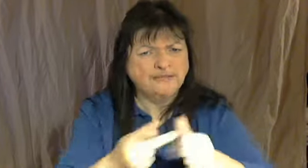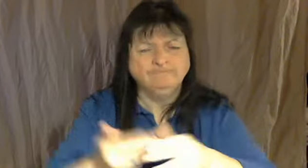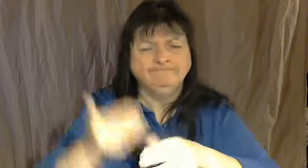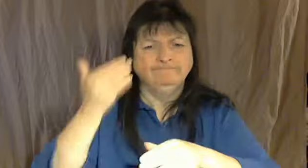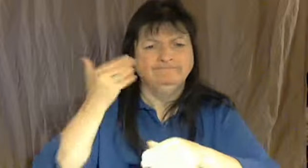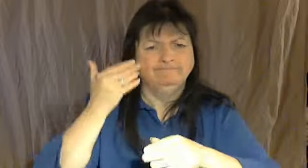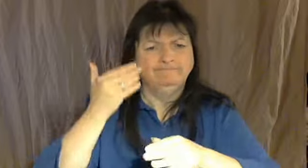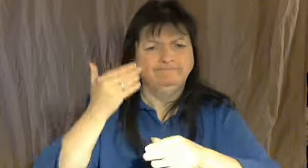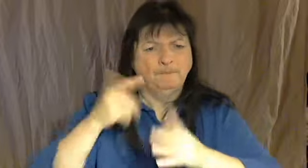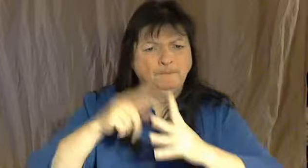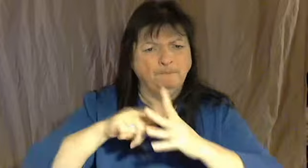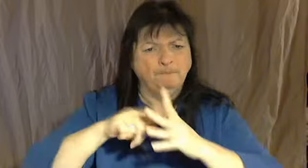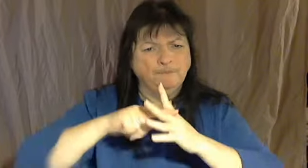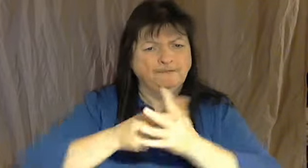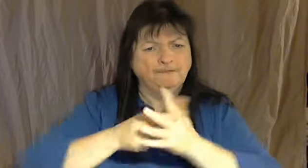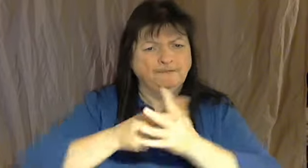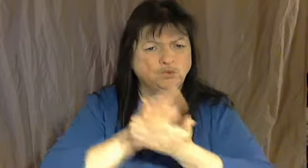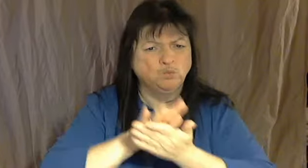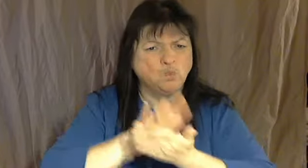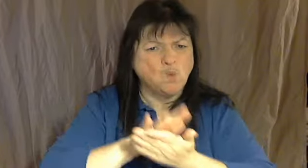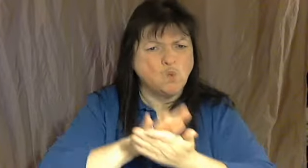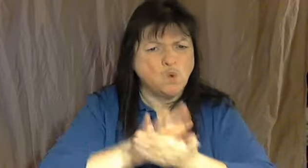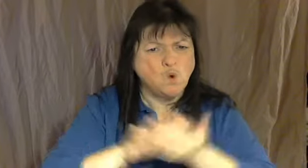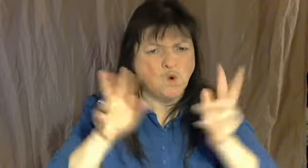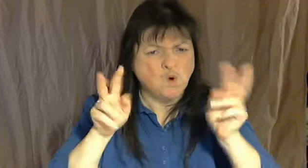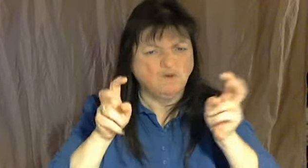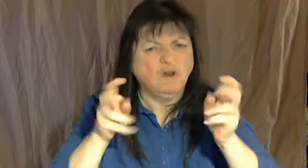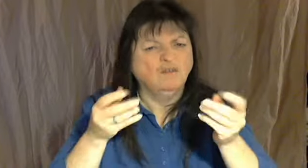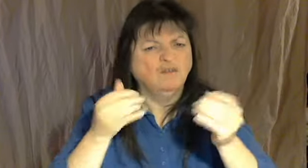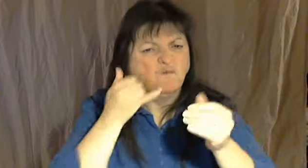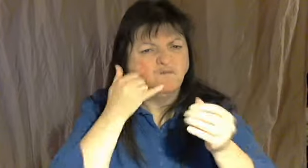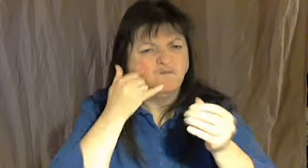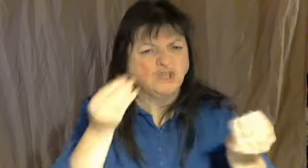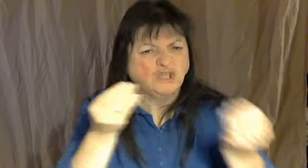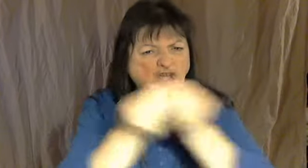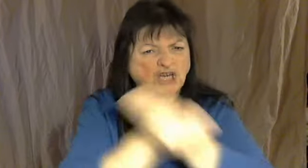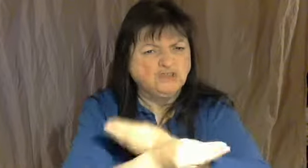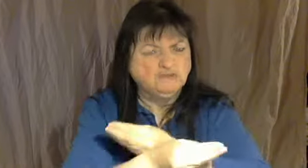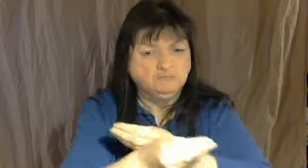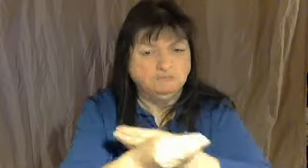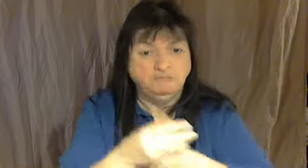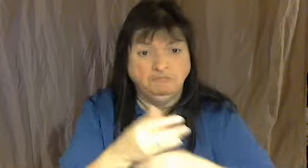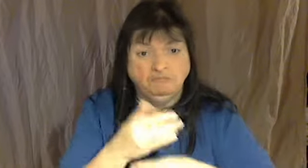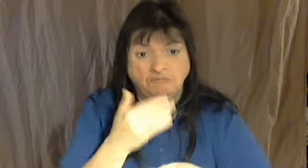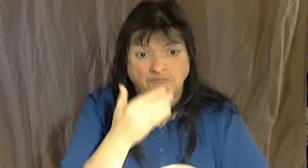And sometimes this Iganaba offered this woman.